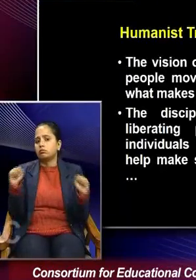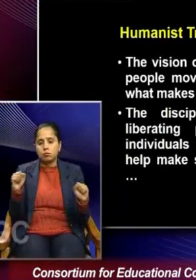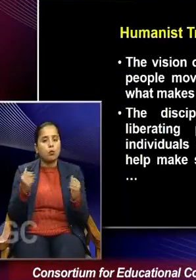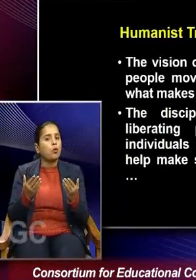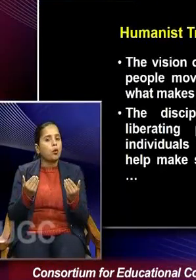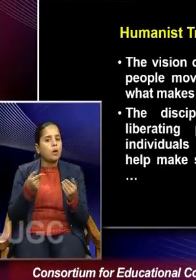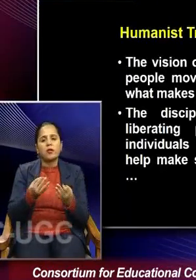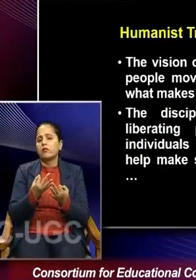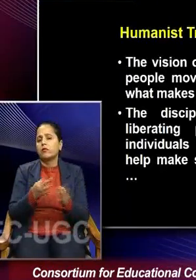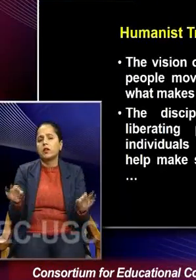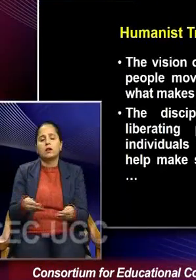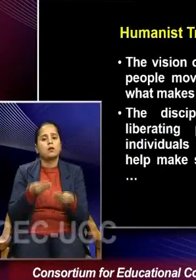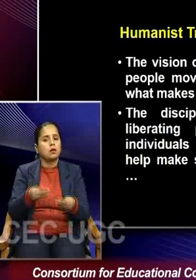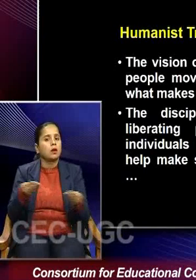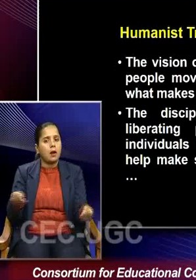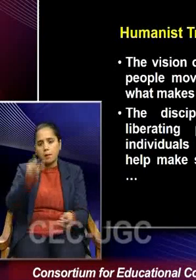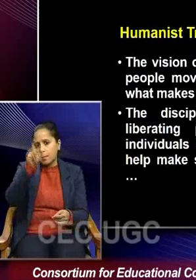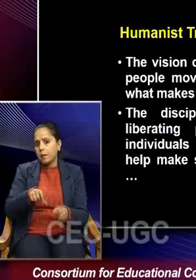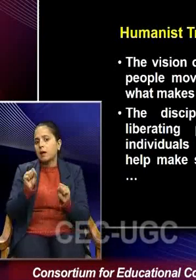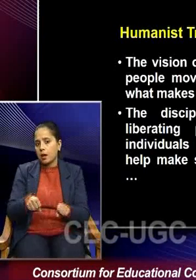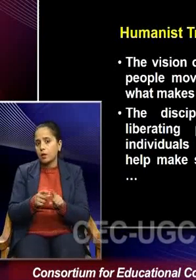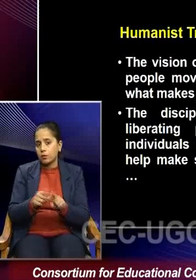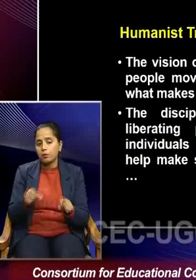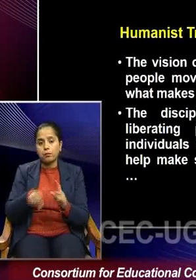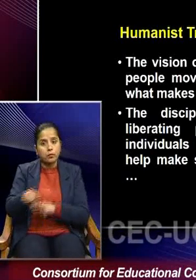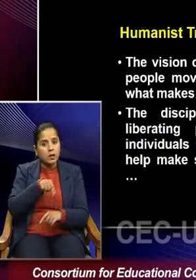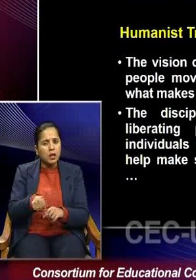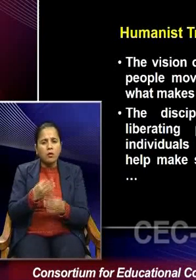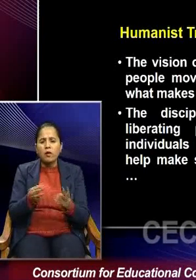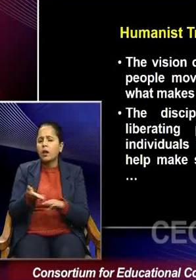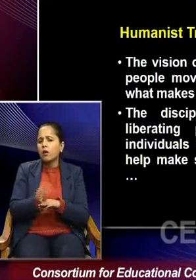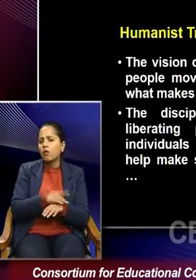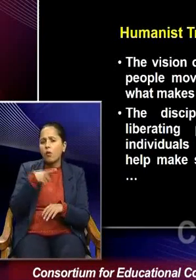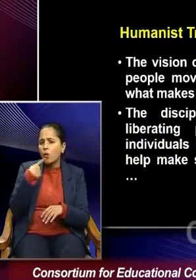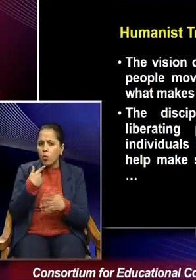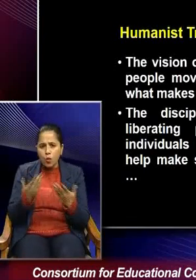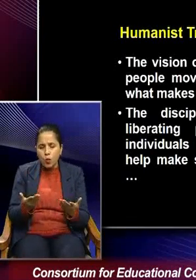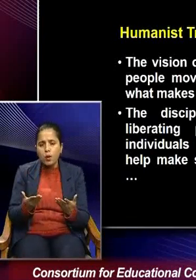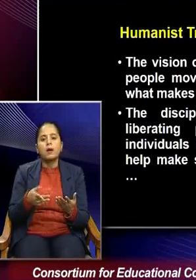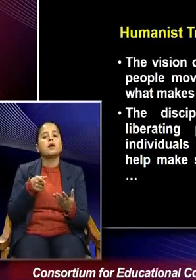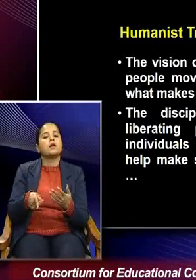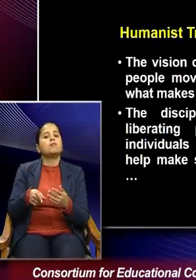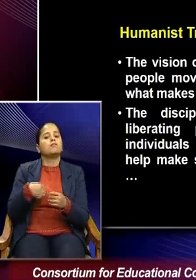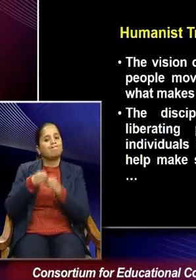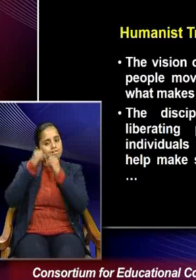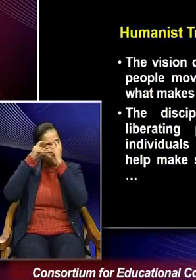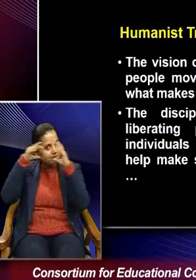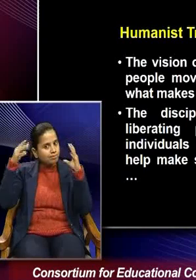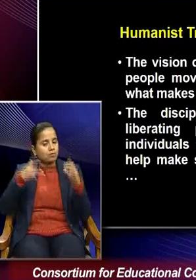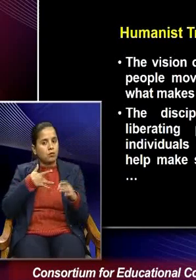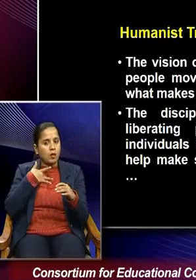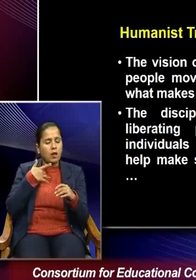of provide freedom to individual. And freedom from what? Freedom from illusion and